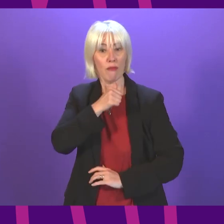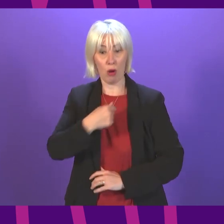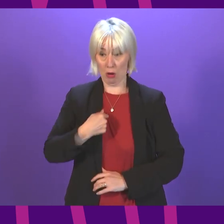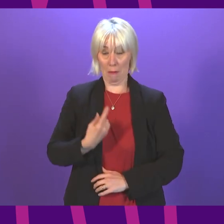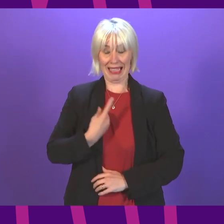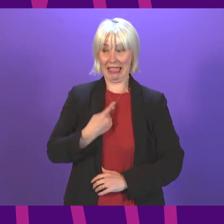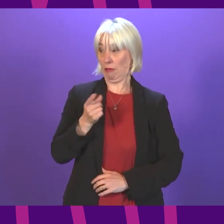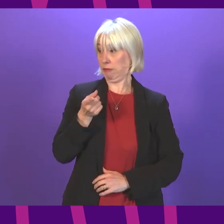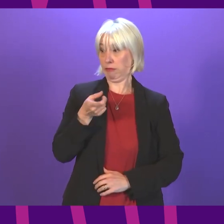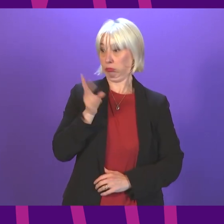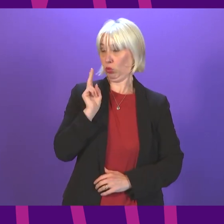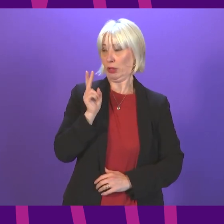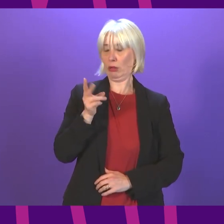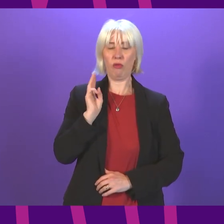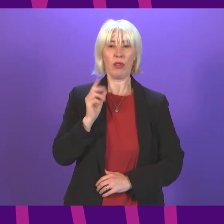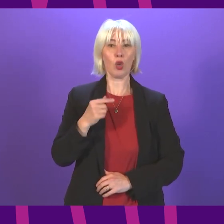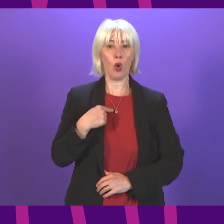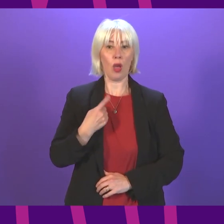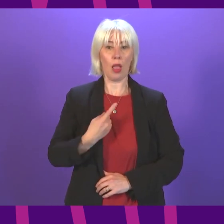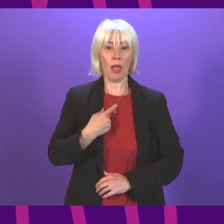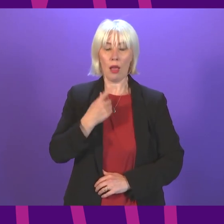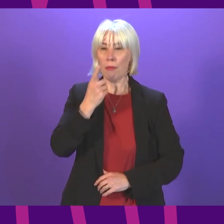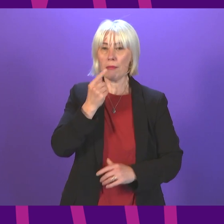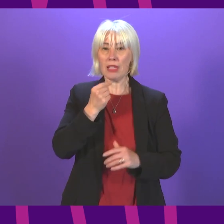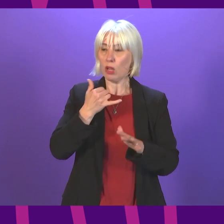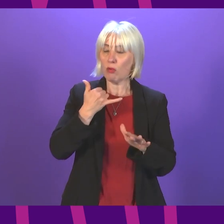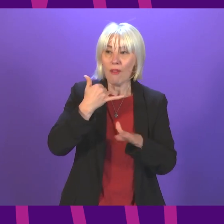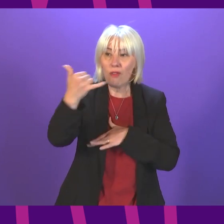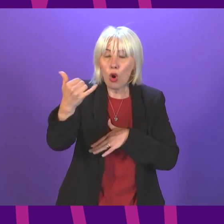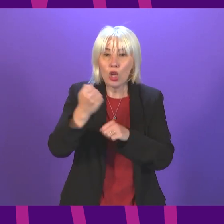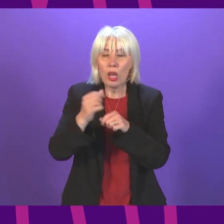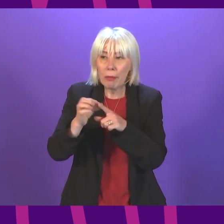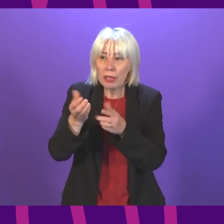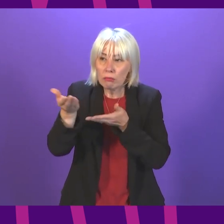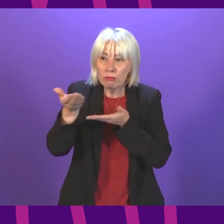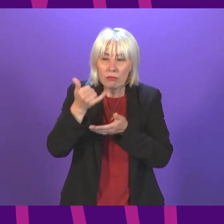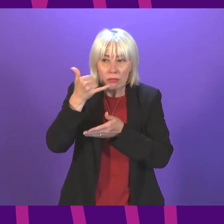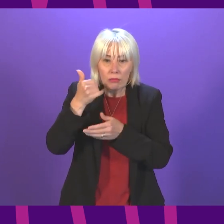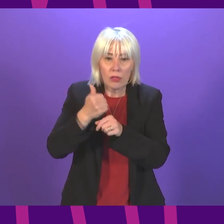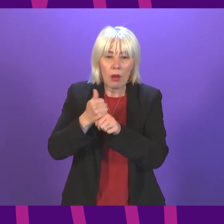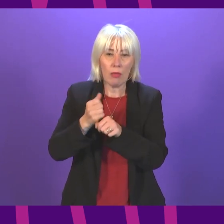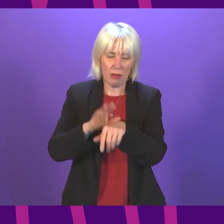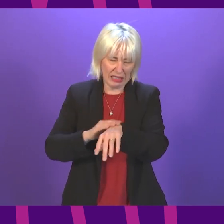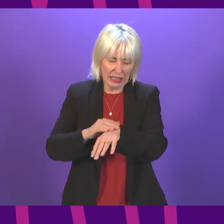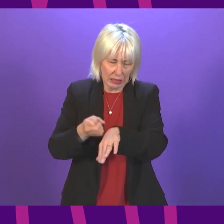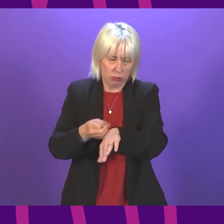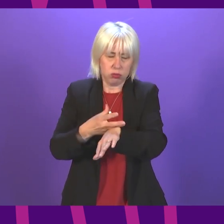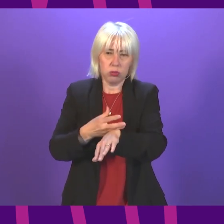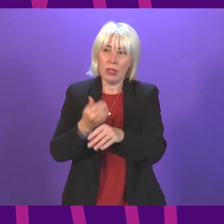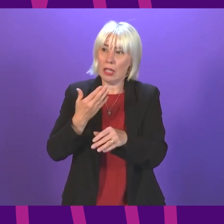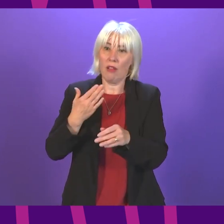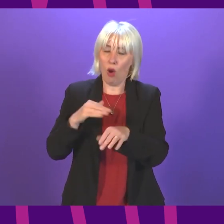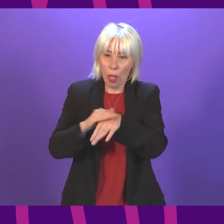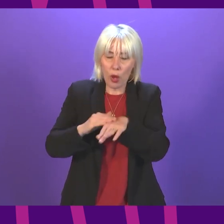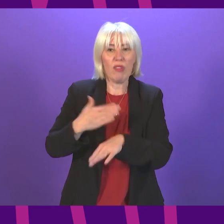a couple of weeks ago, I mentioned this at committee this morning. I was able to phone my GP to get, when I had an eczema flare-up, to get the ointment that I needed.